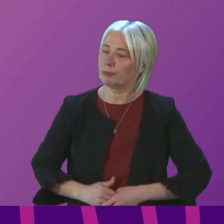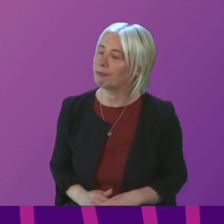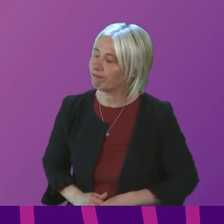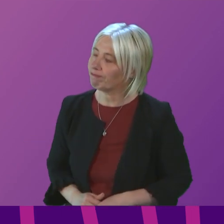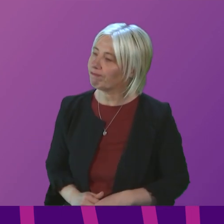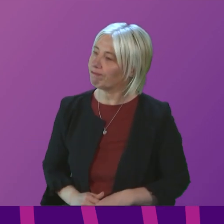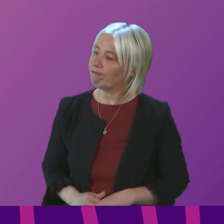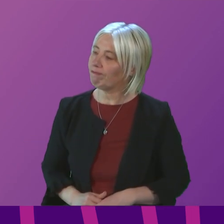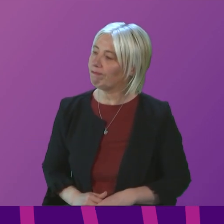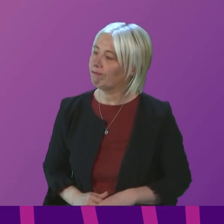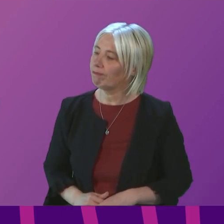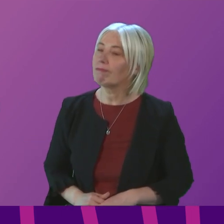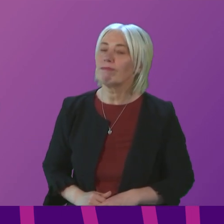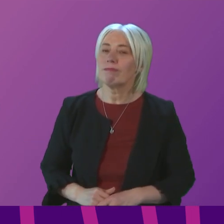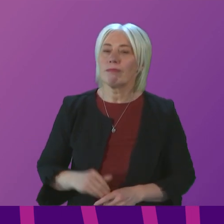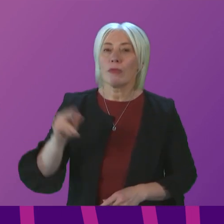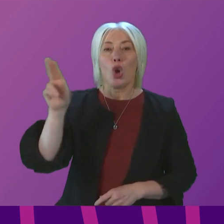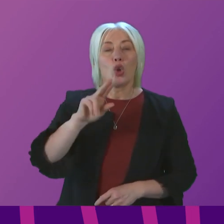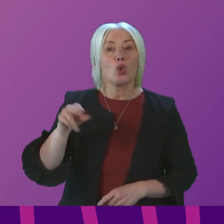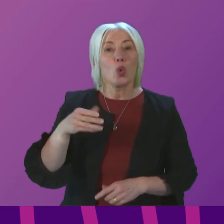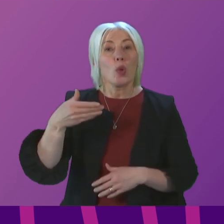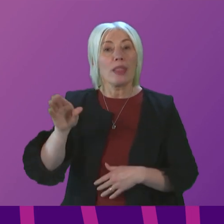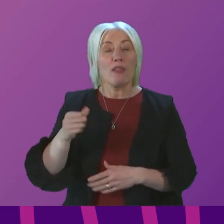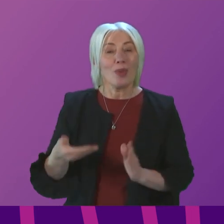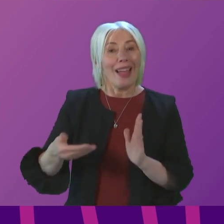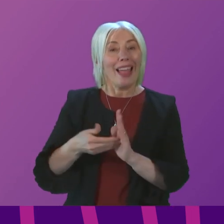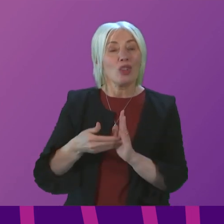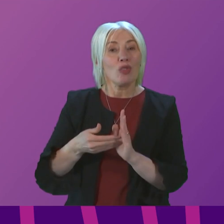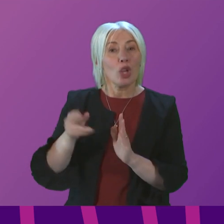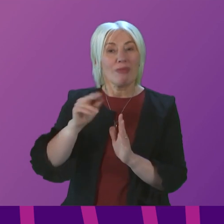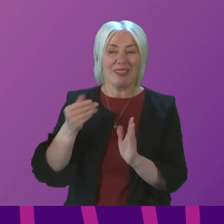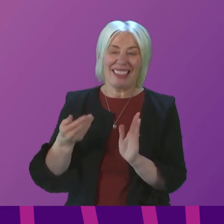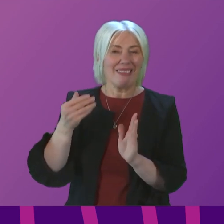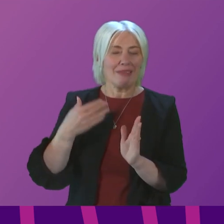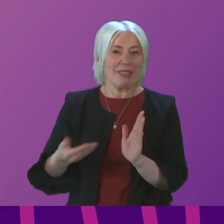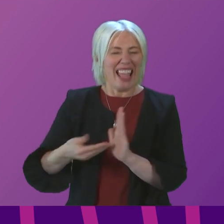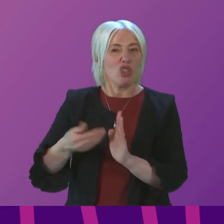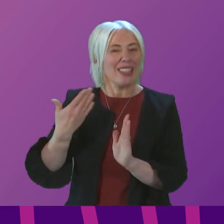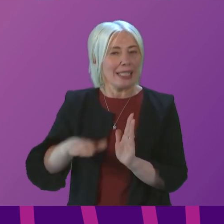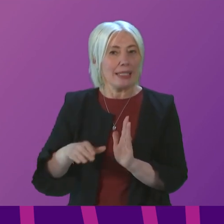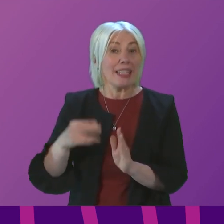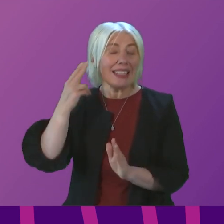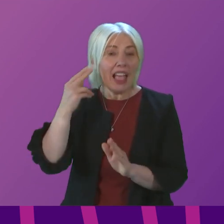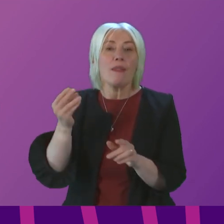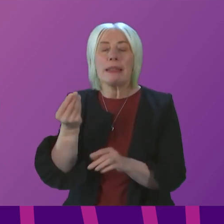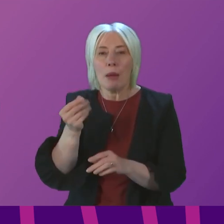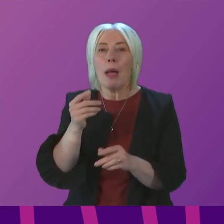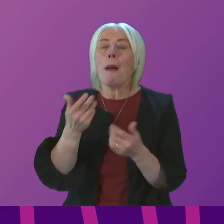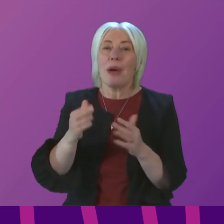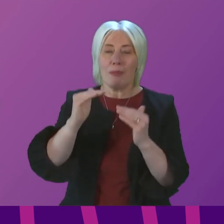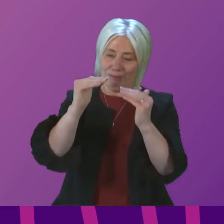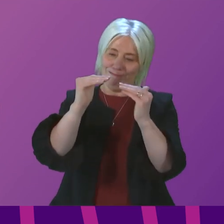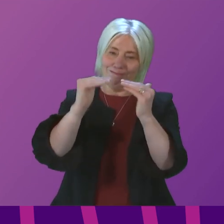Thank you, Presiding Officer. School leavers with additional special needs, including some deaf pupils, have always been below the average